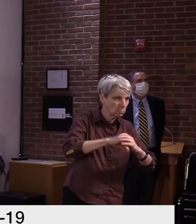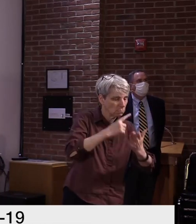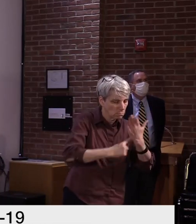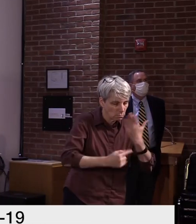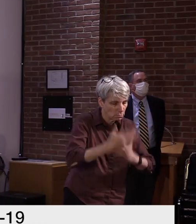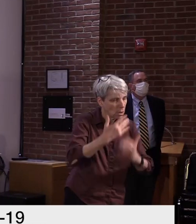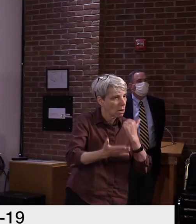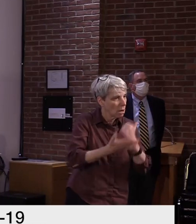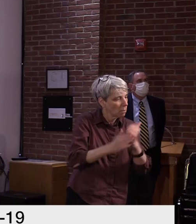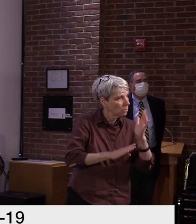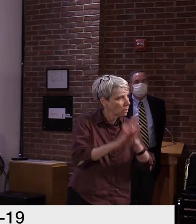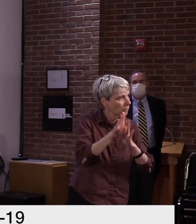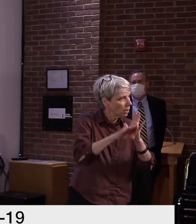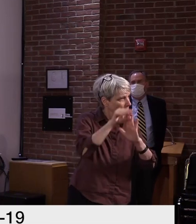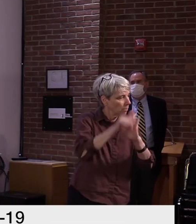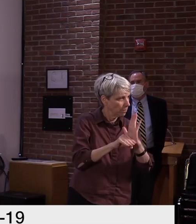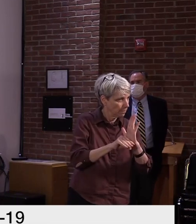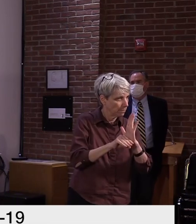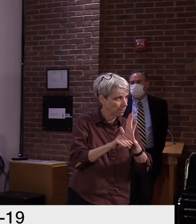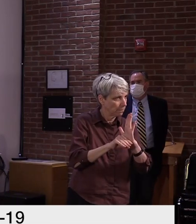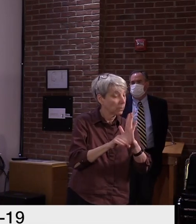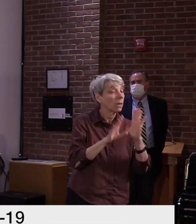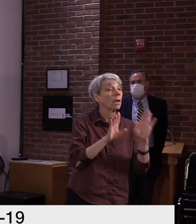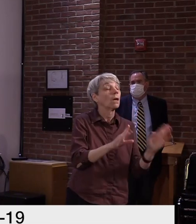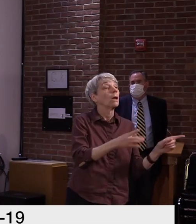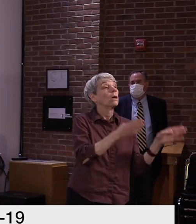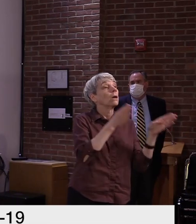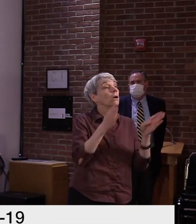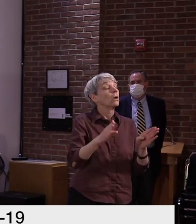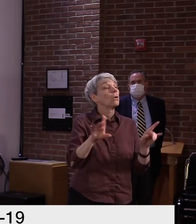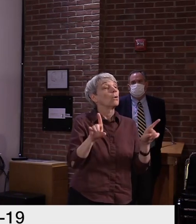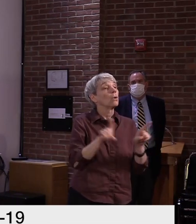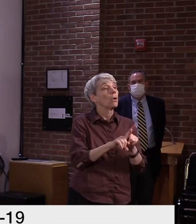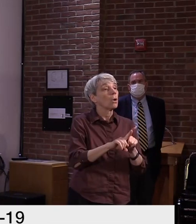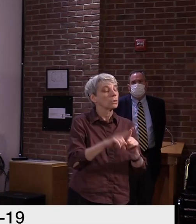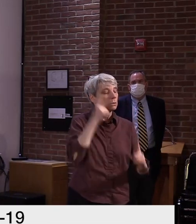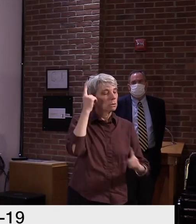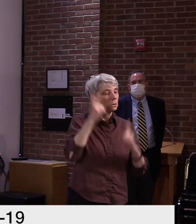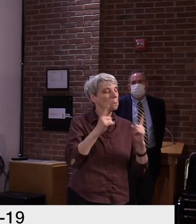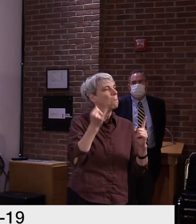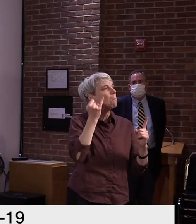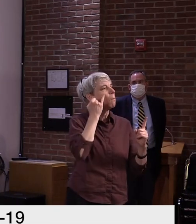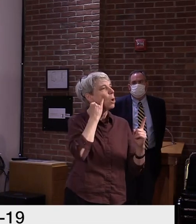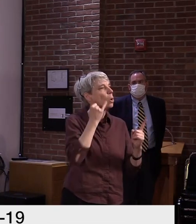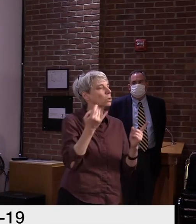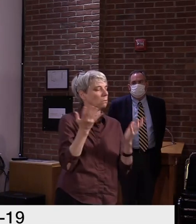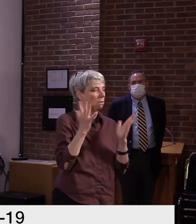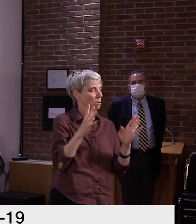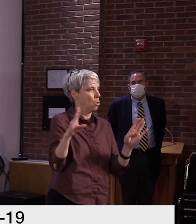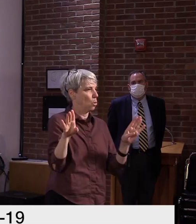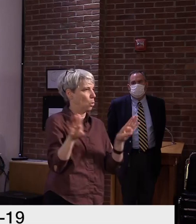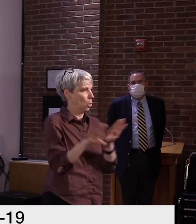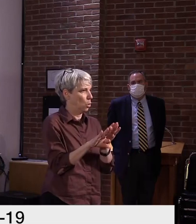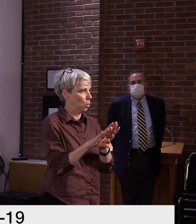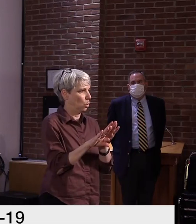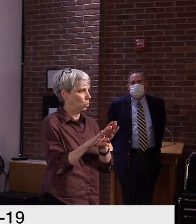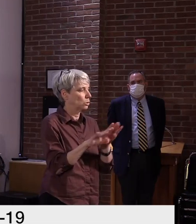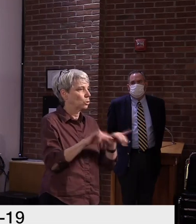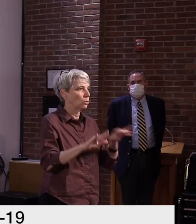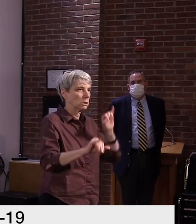We also examined the negative impact of not reopening schools on the intellectual,